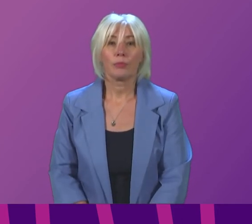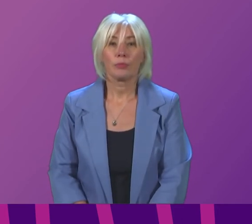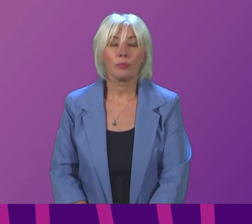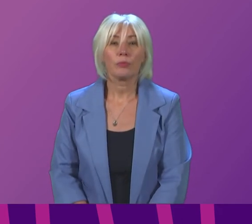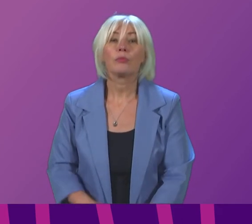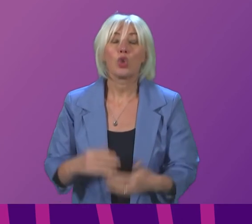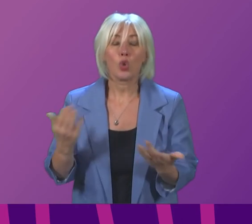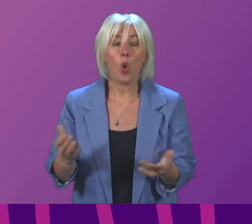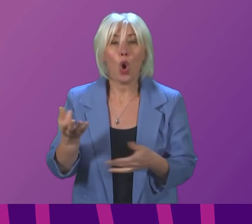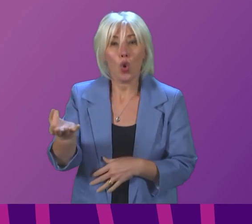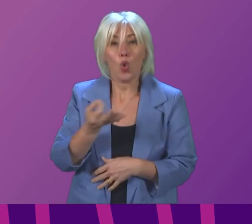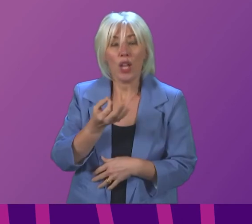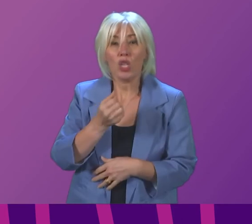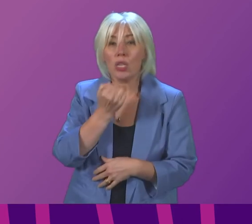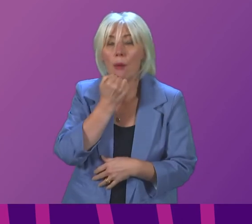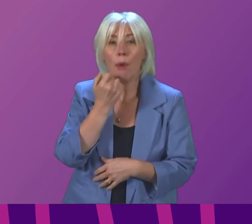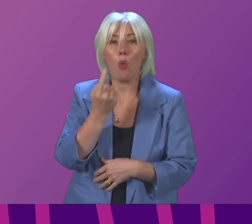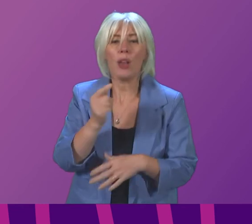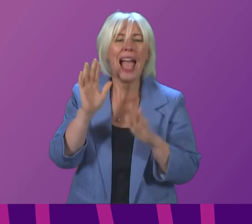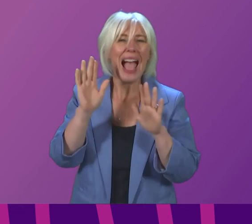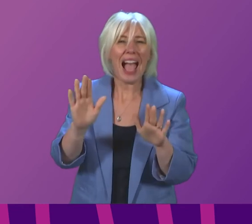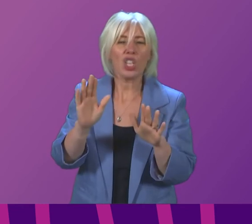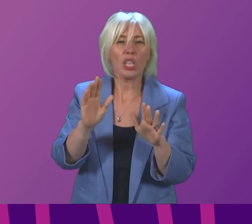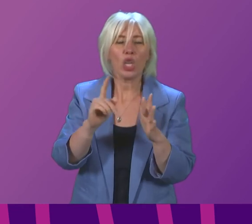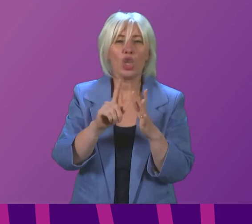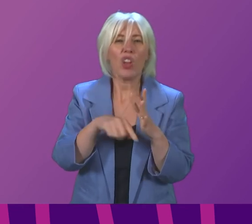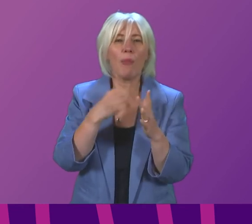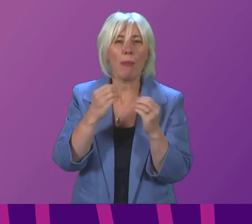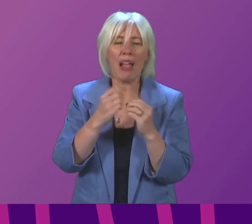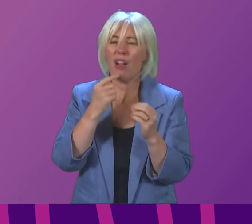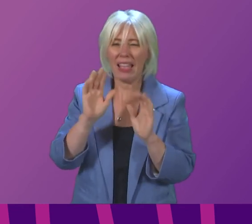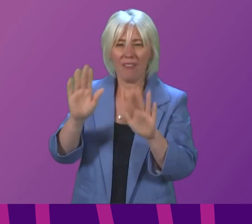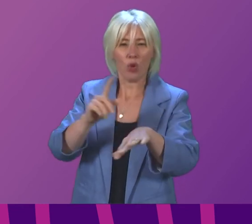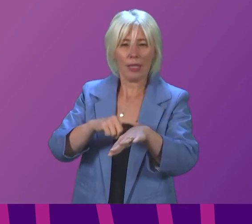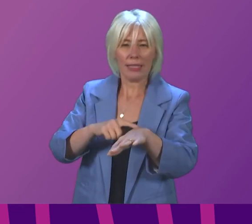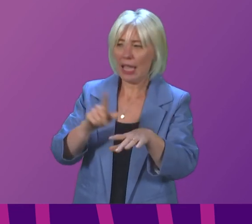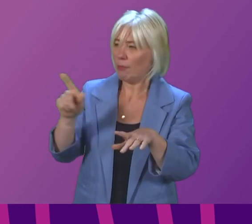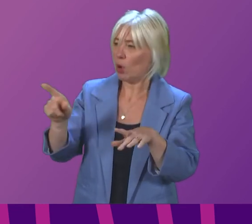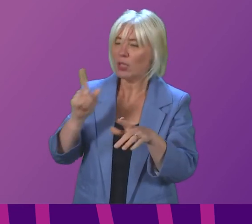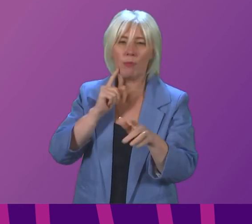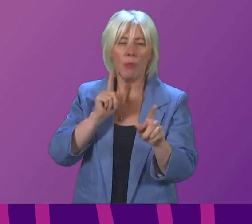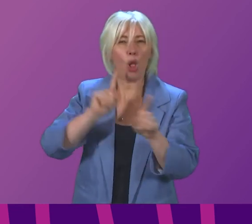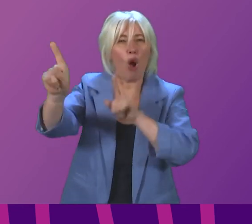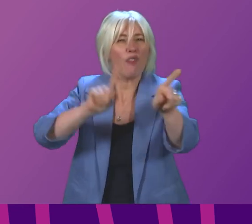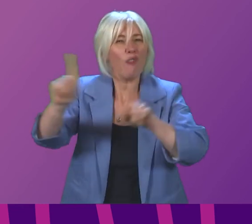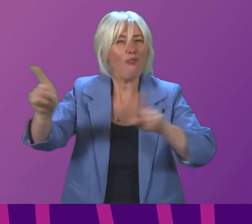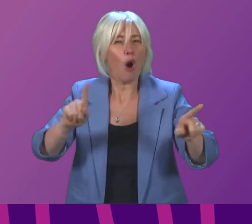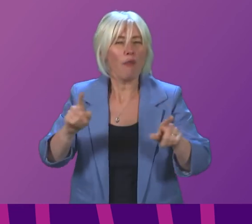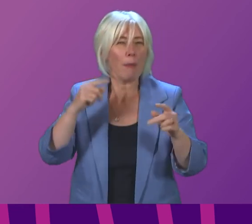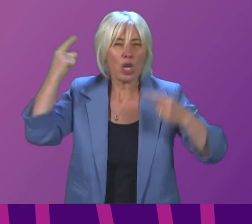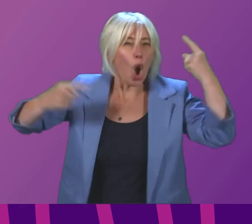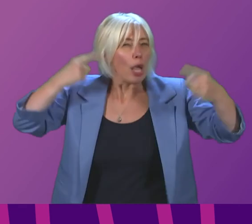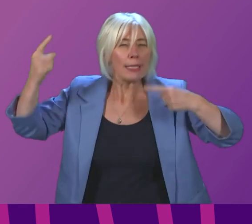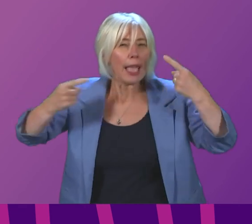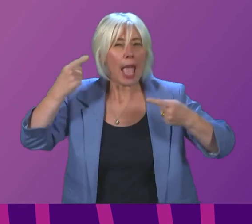I call it question number one actually Mr Balfour I'll give you a moment until the chamber quietens down a little thank you